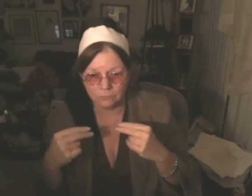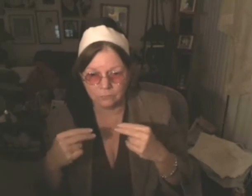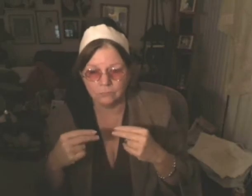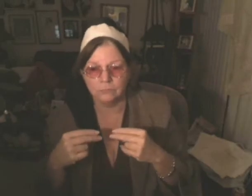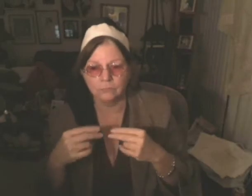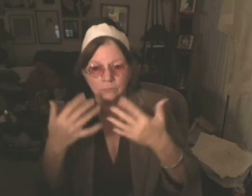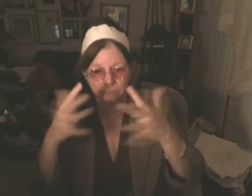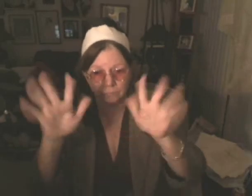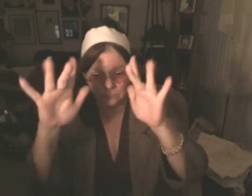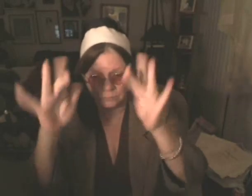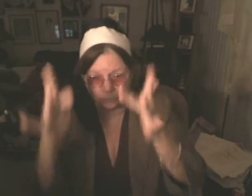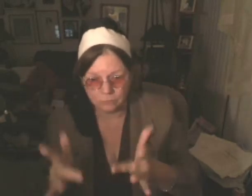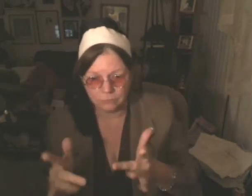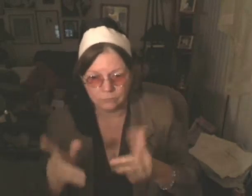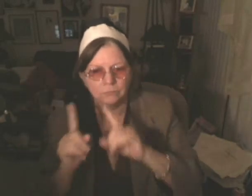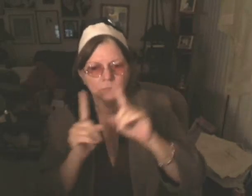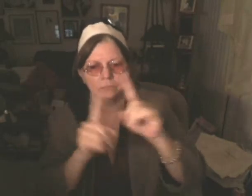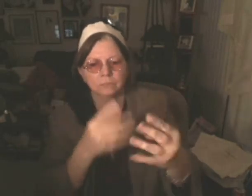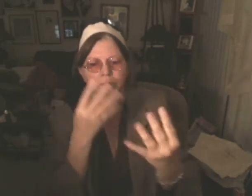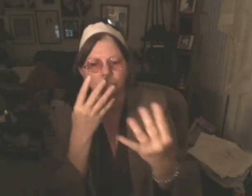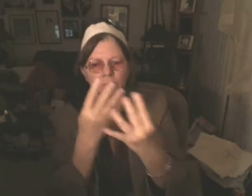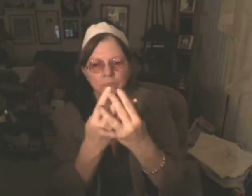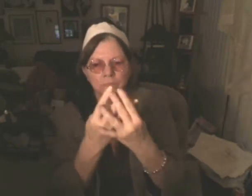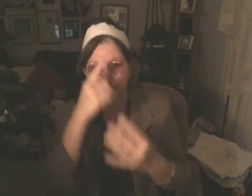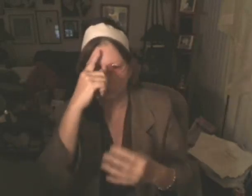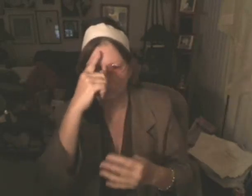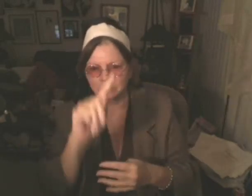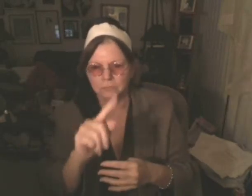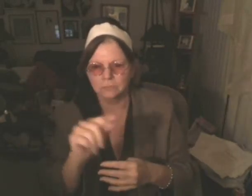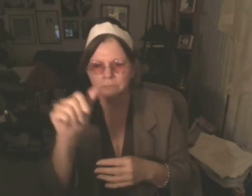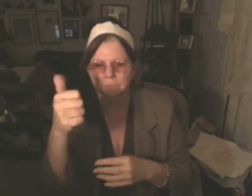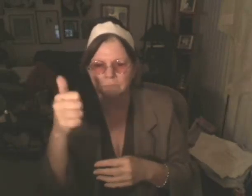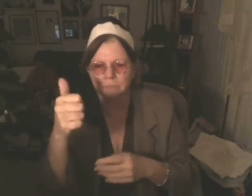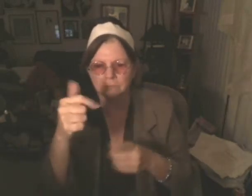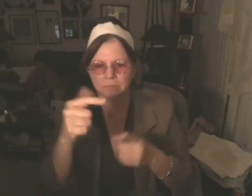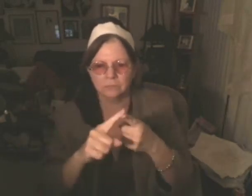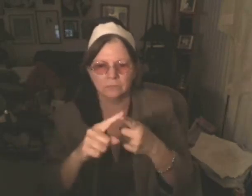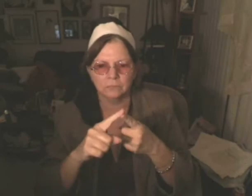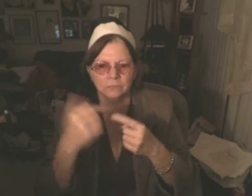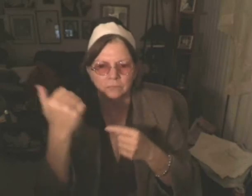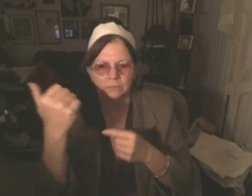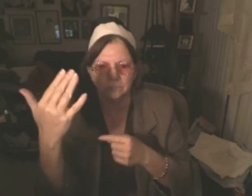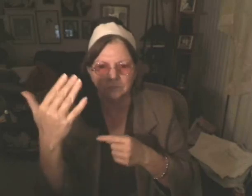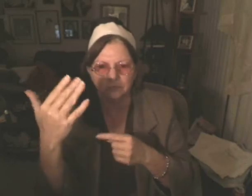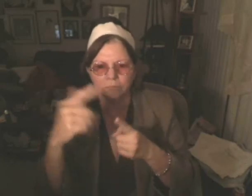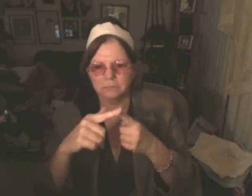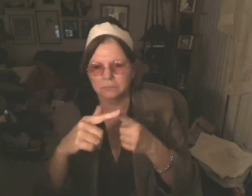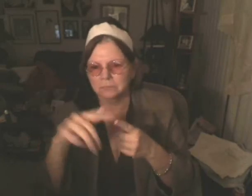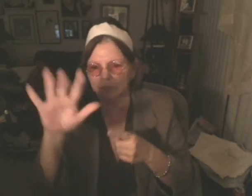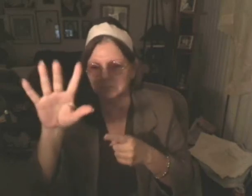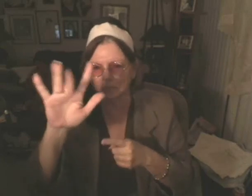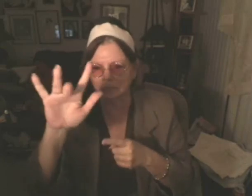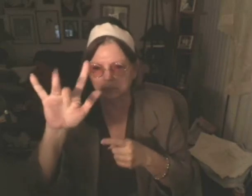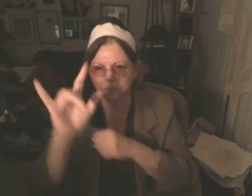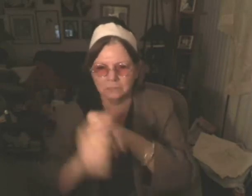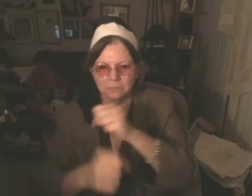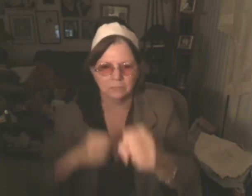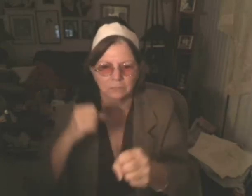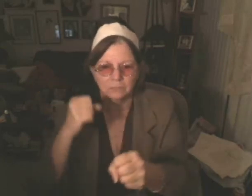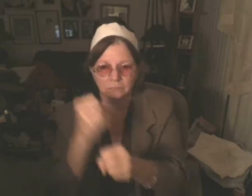And he looked at me and he said, Peggy, we did a lot of tests on you. And I never saw one thing stamped on the